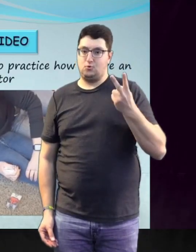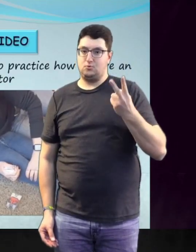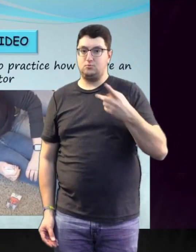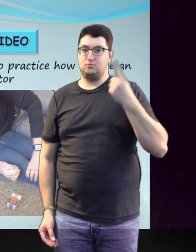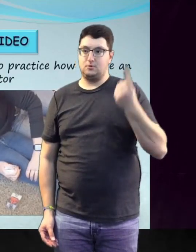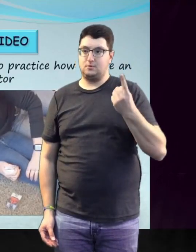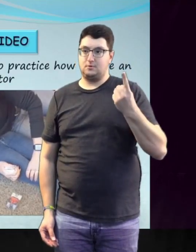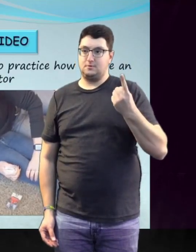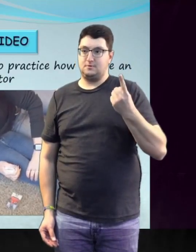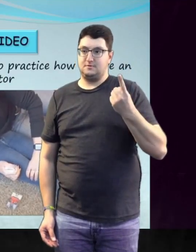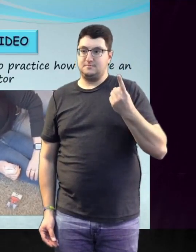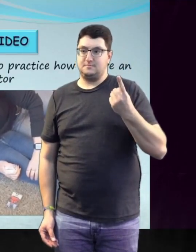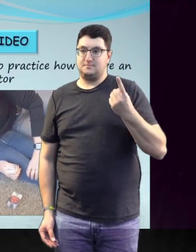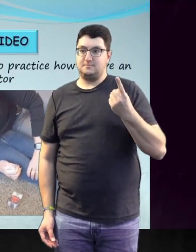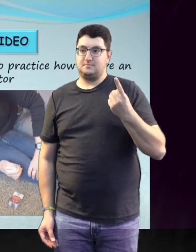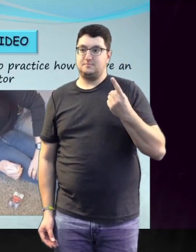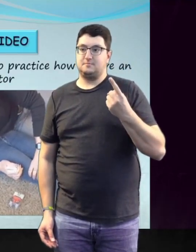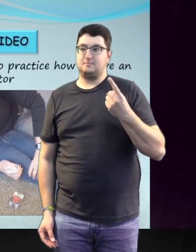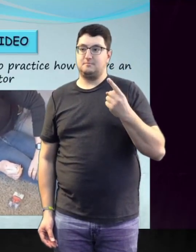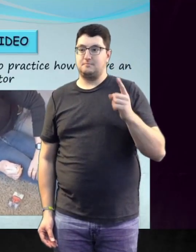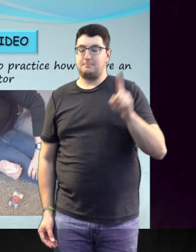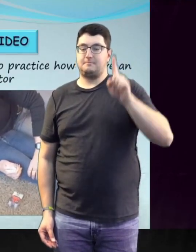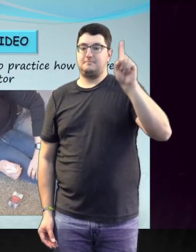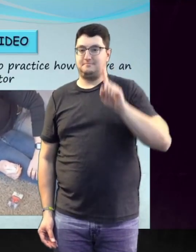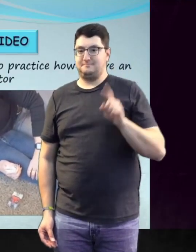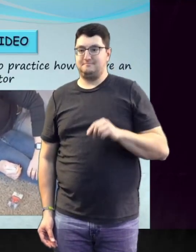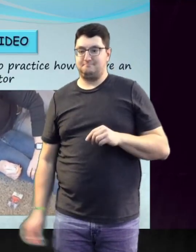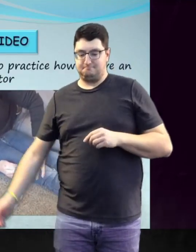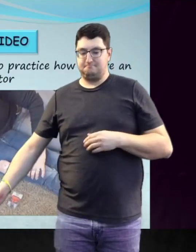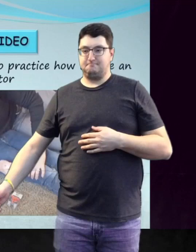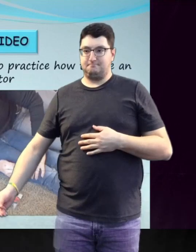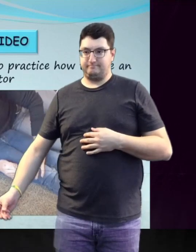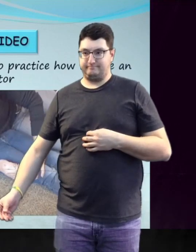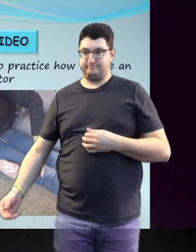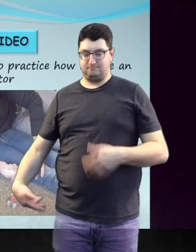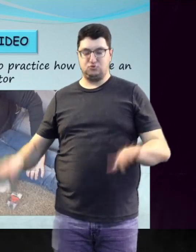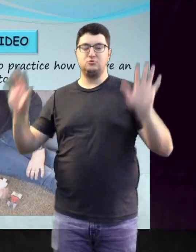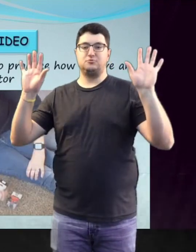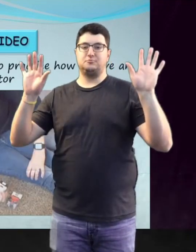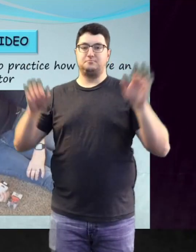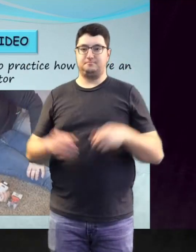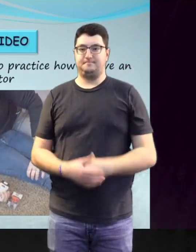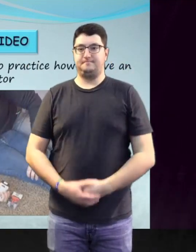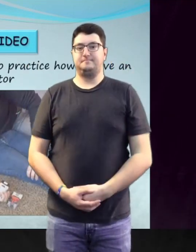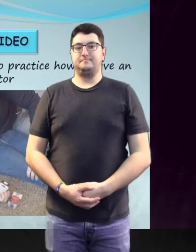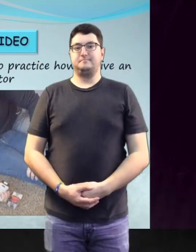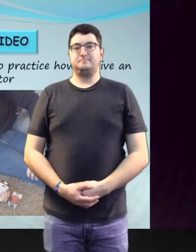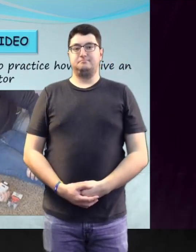4, 3, 2, 1. Injection complete.